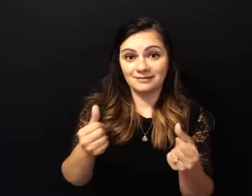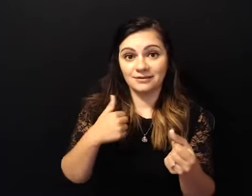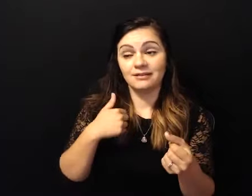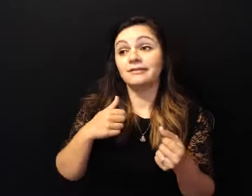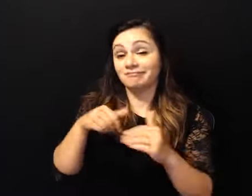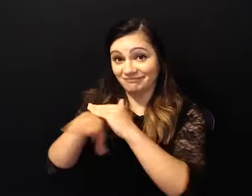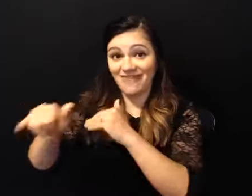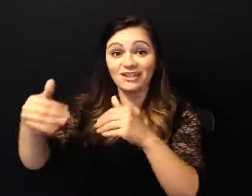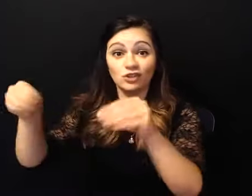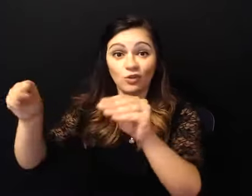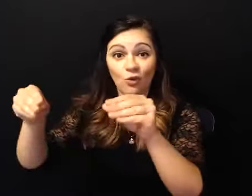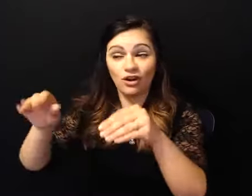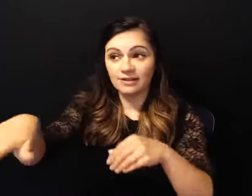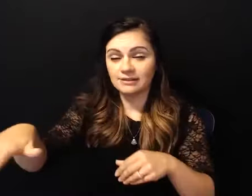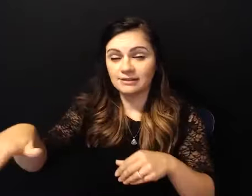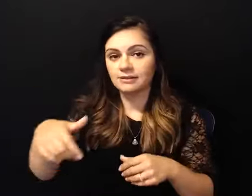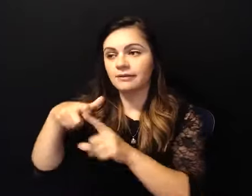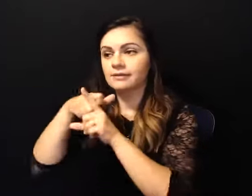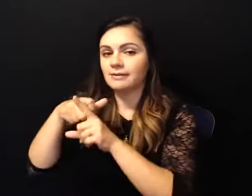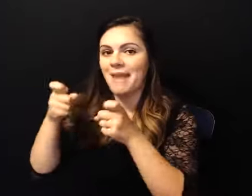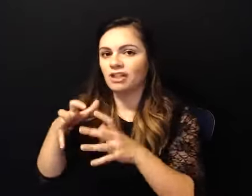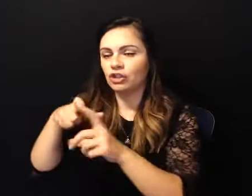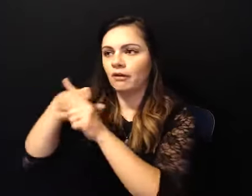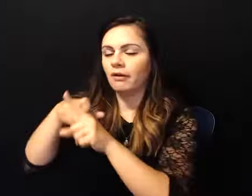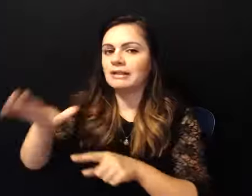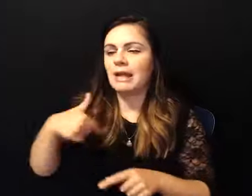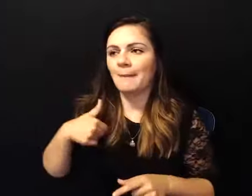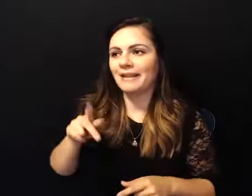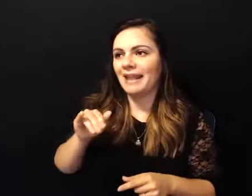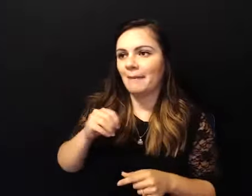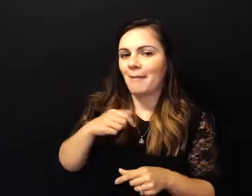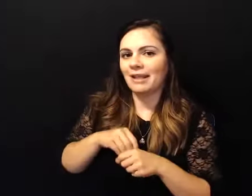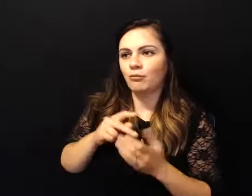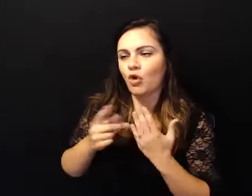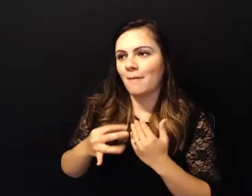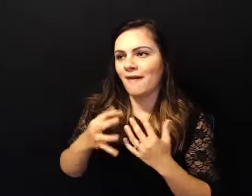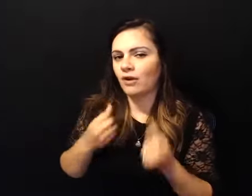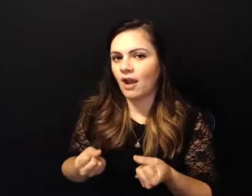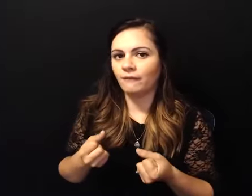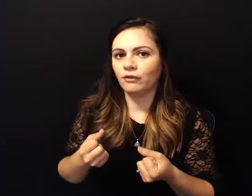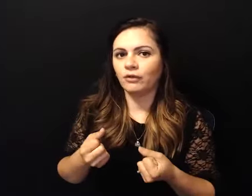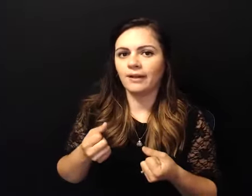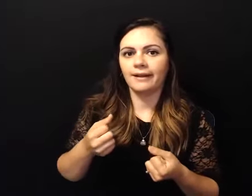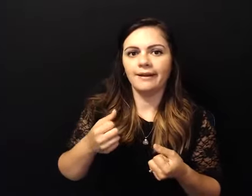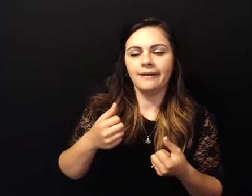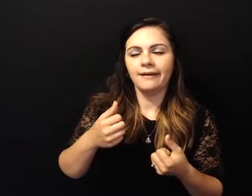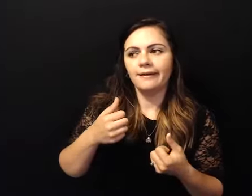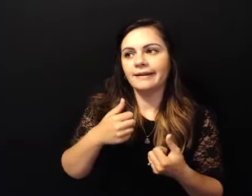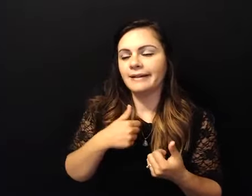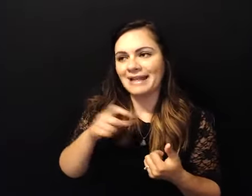saying i'm tim and i'm in a program of recovery and this is what happened and this is what we do to stay sober and handing him the hundred and thirty something dollars that phone